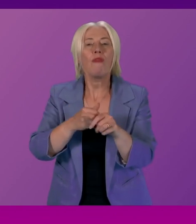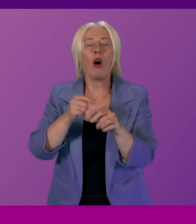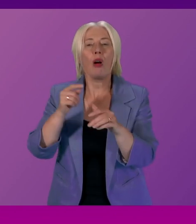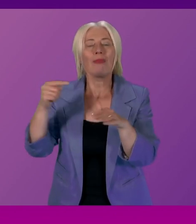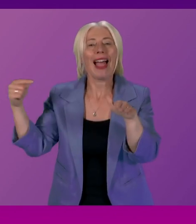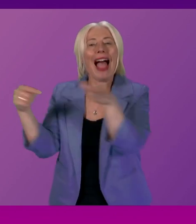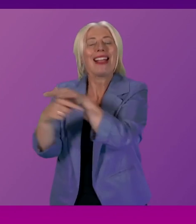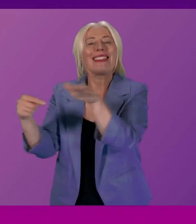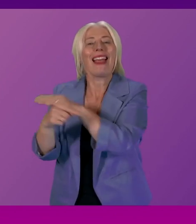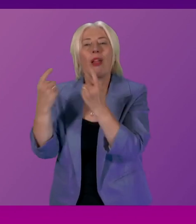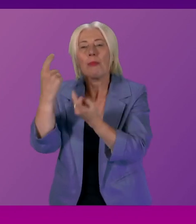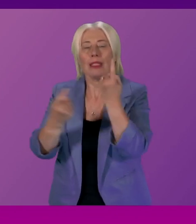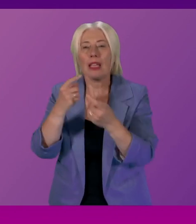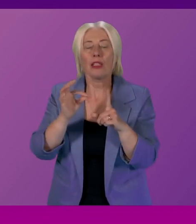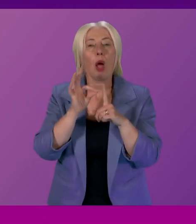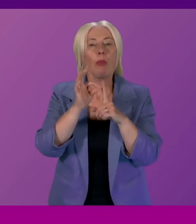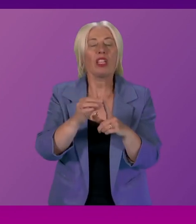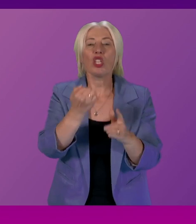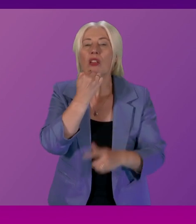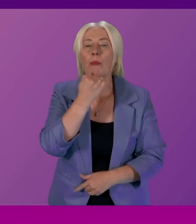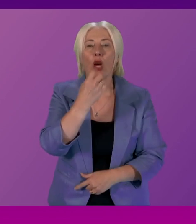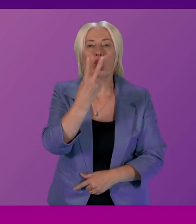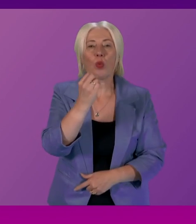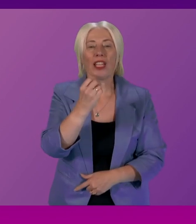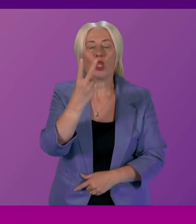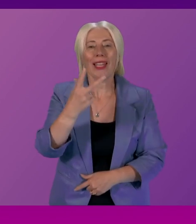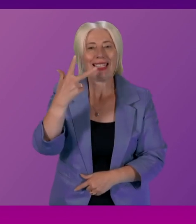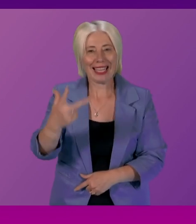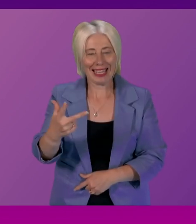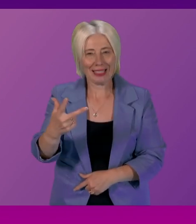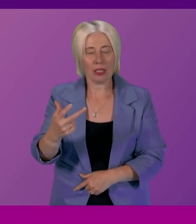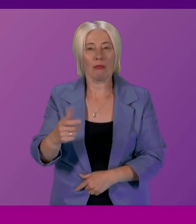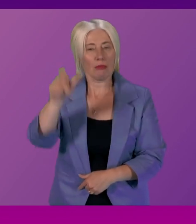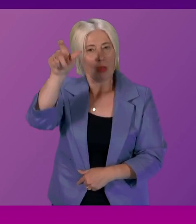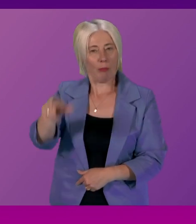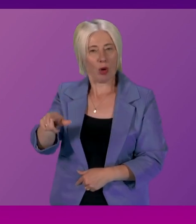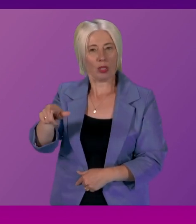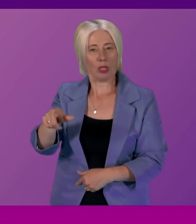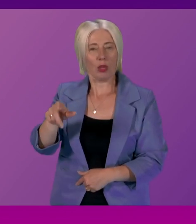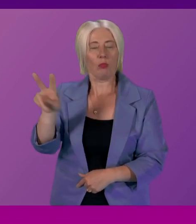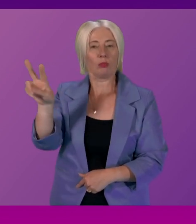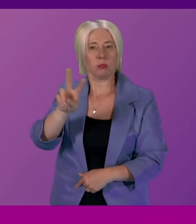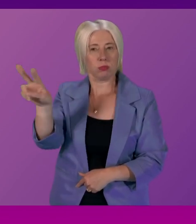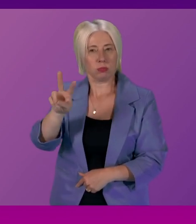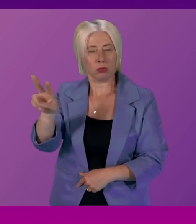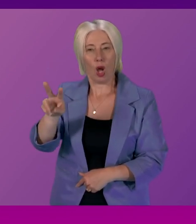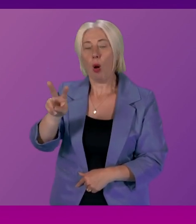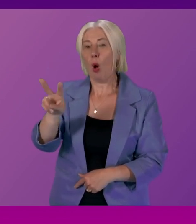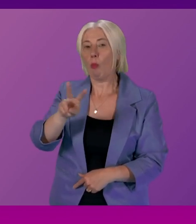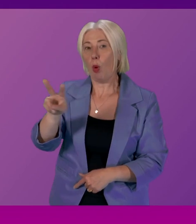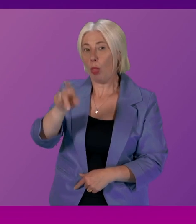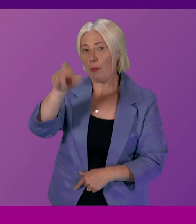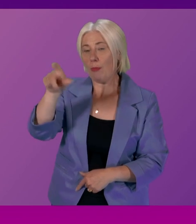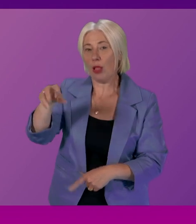we heard a petition petition number 2028 from Pinar Aksu and Doa Abu Amar who are both I think aware that I'm raising this with you today